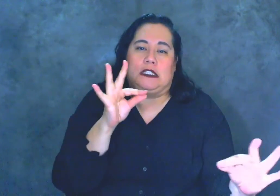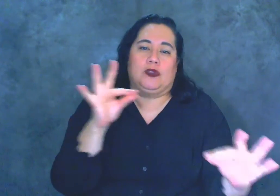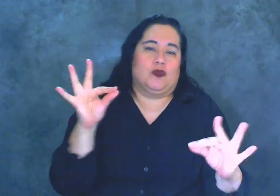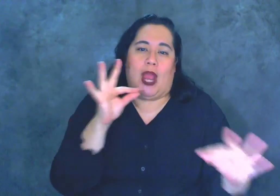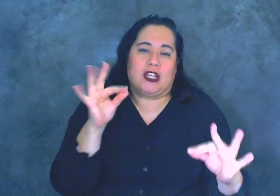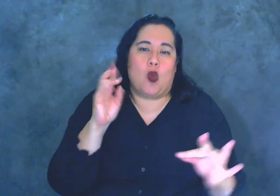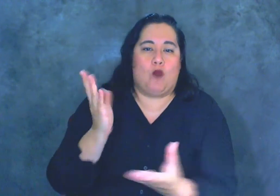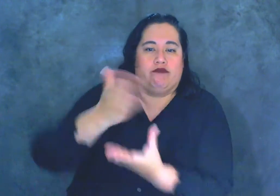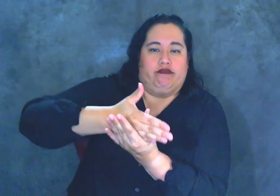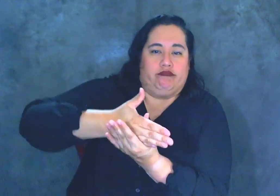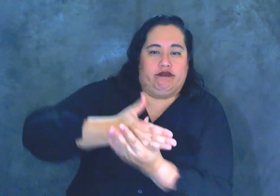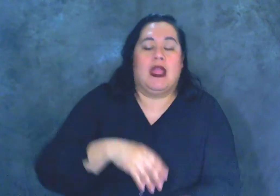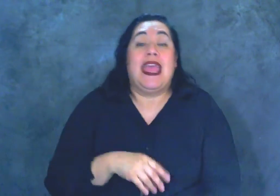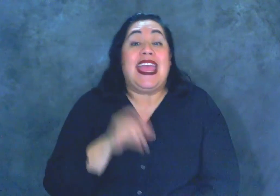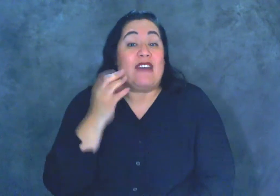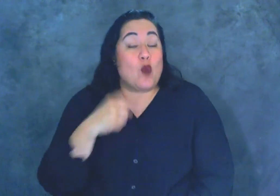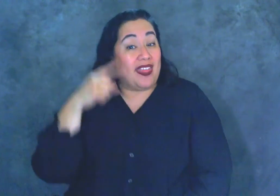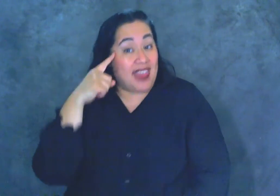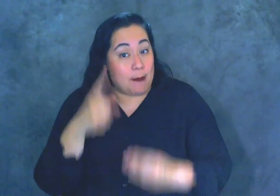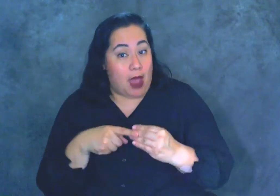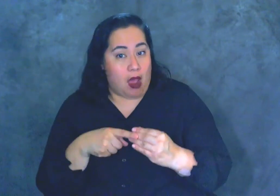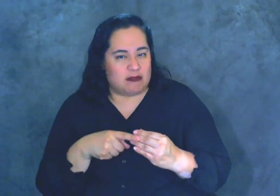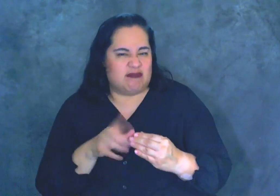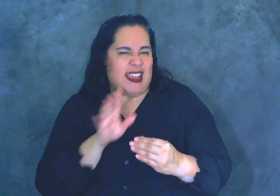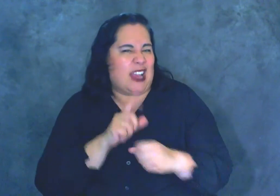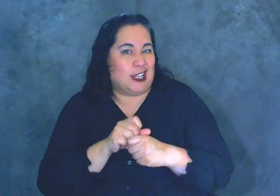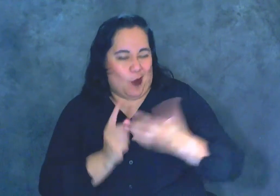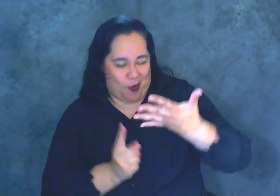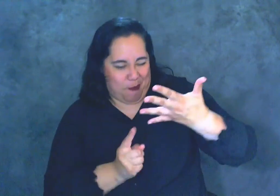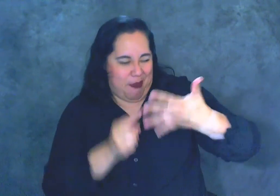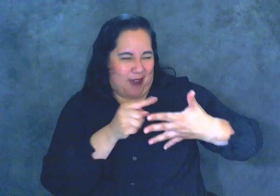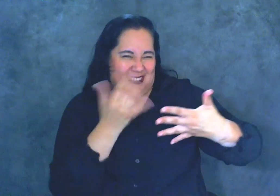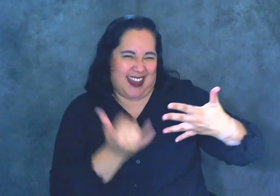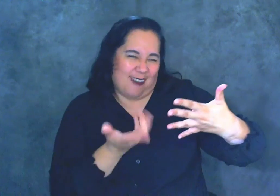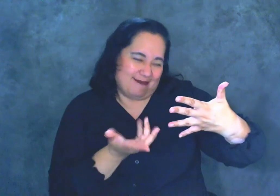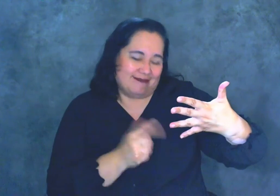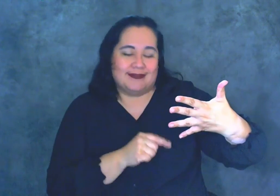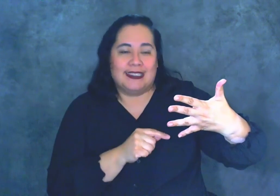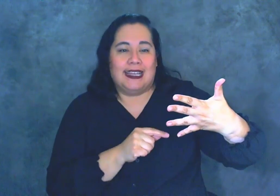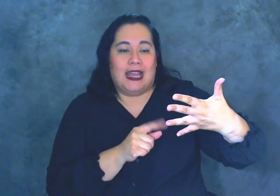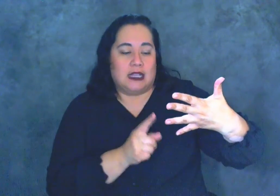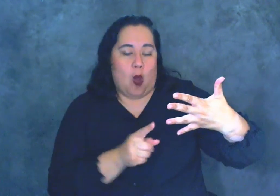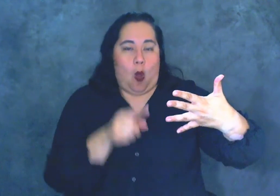If we think about, we're actually going backwards now, so personal history.